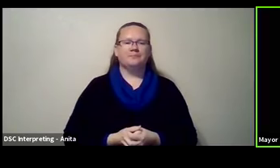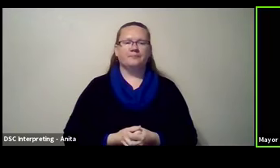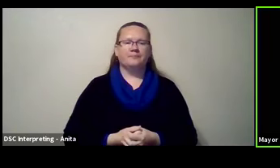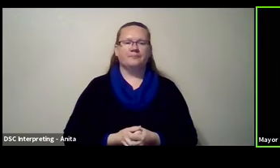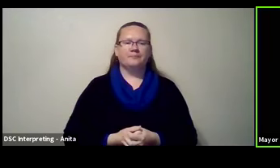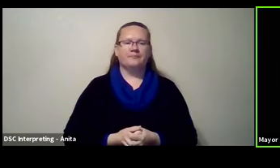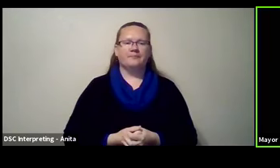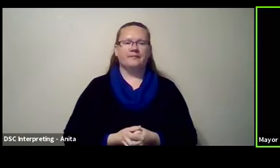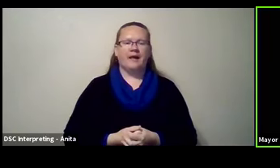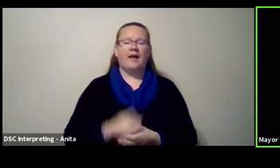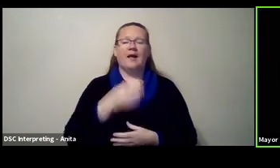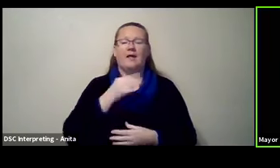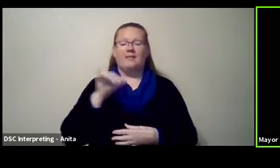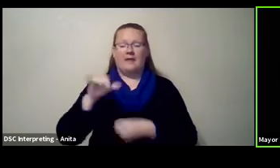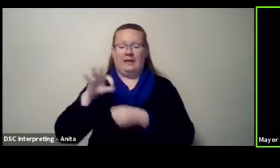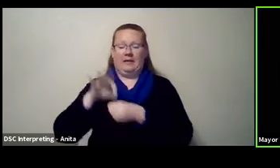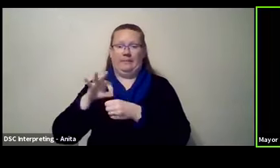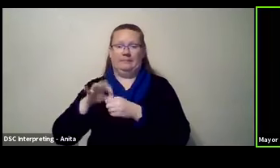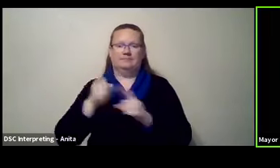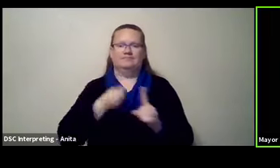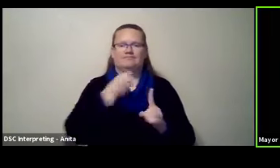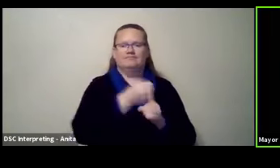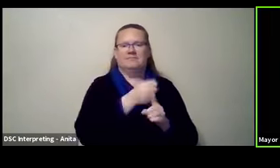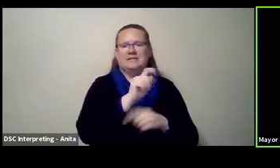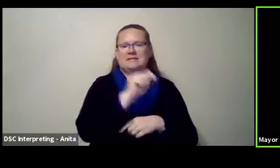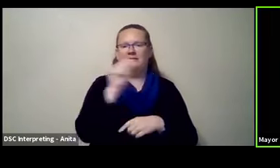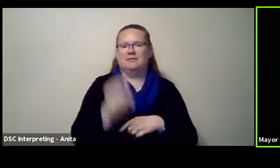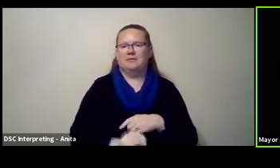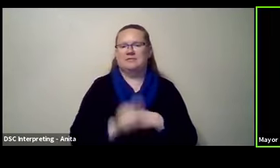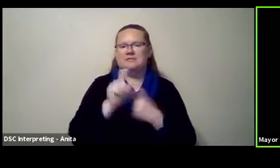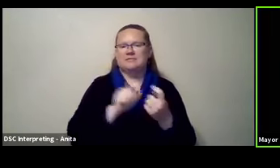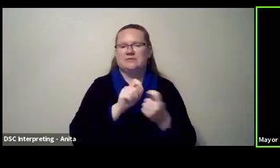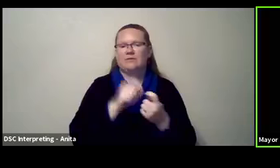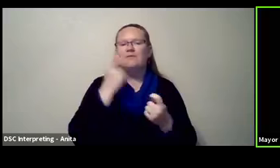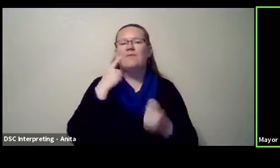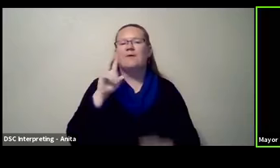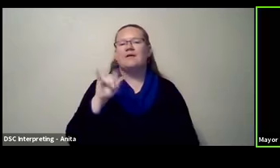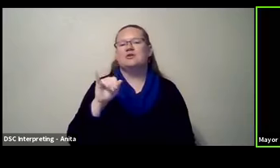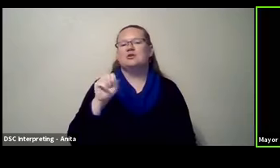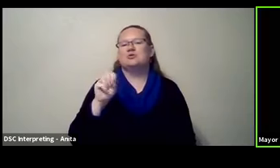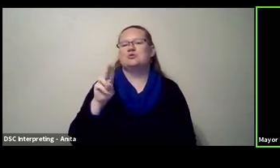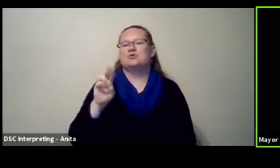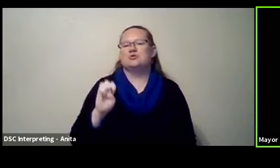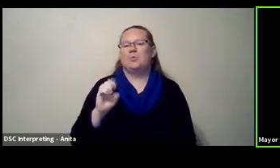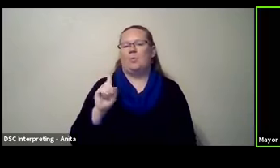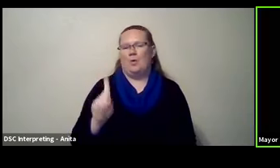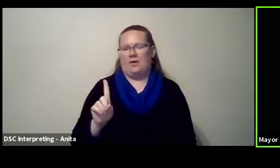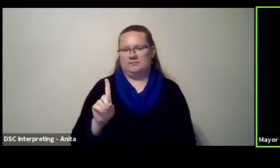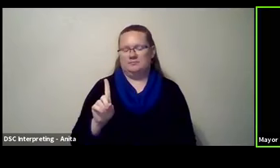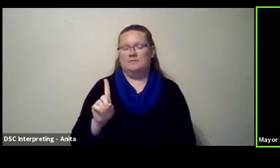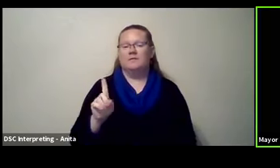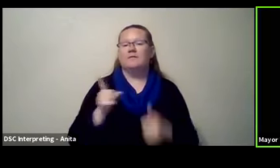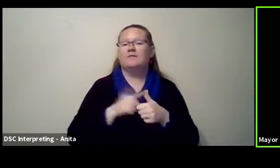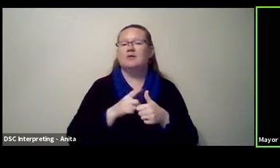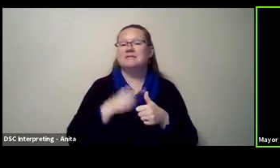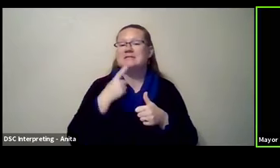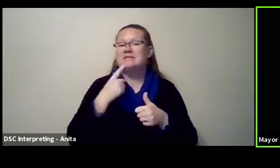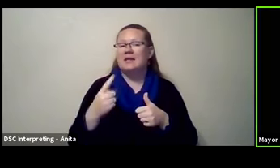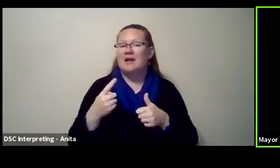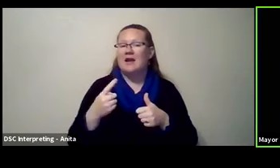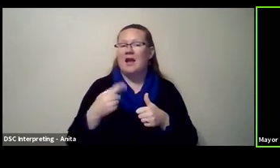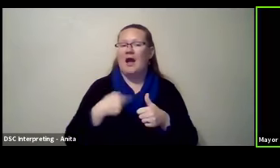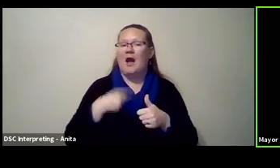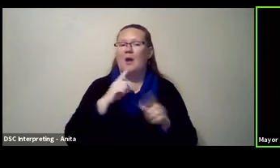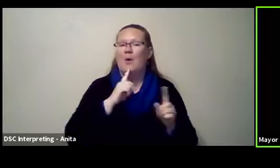and the impact on Toledo as it pertains to, uh, issue one. First thing I have to say is that I owe Melissa Vache a coffee.